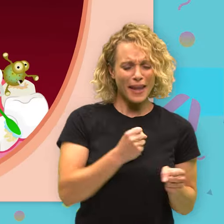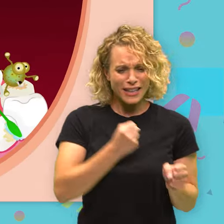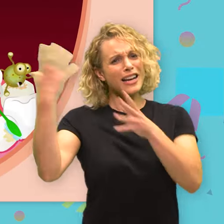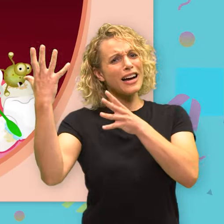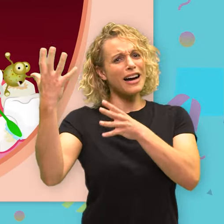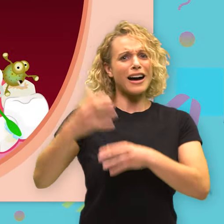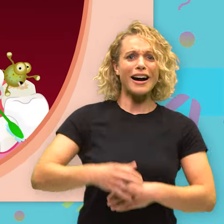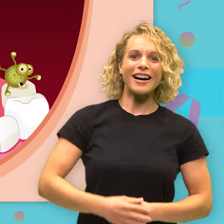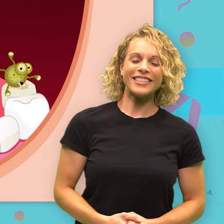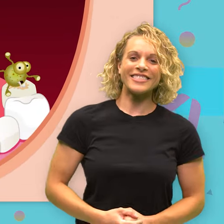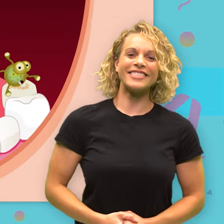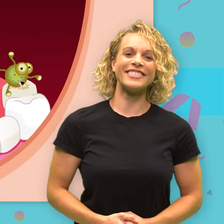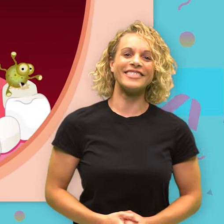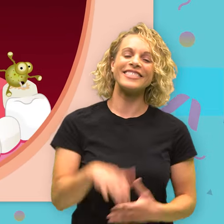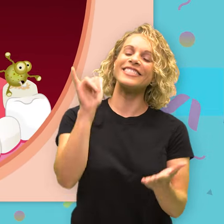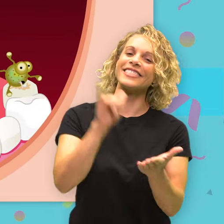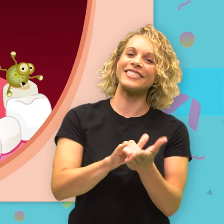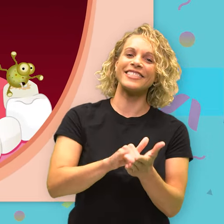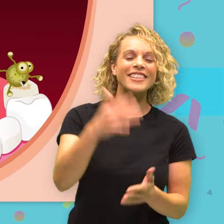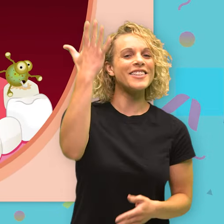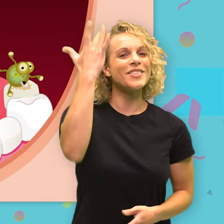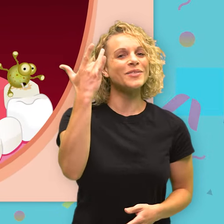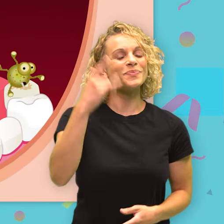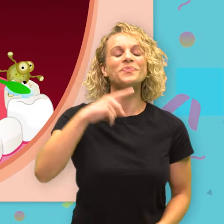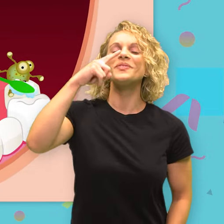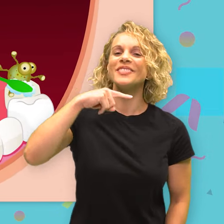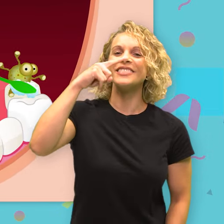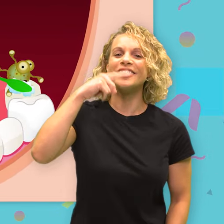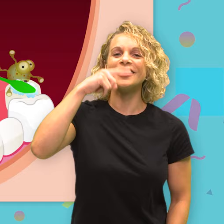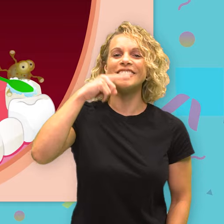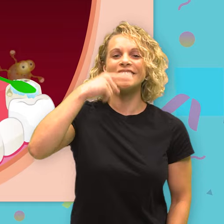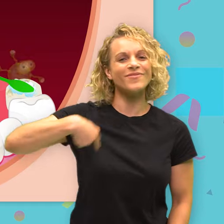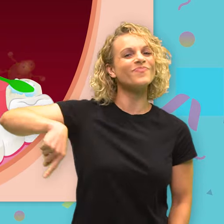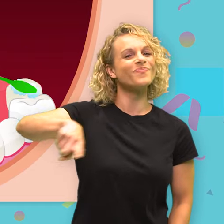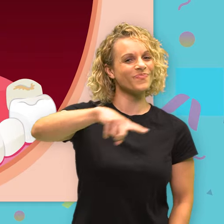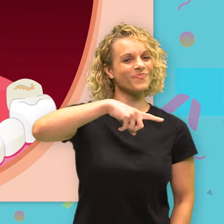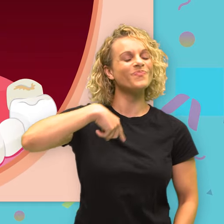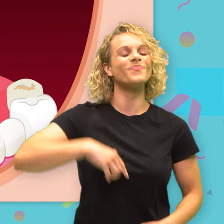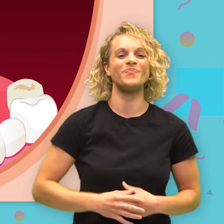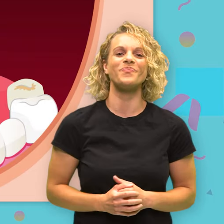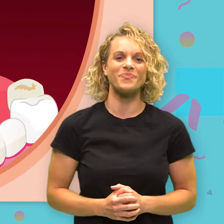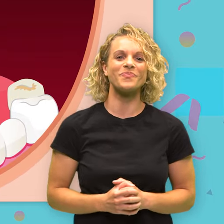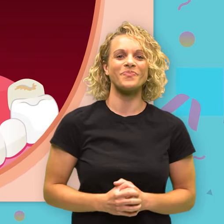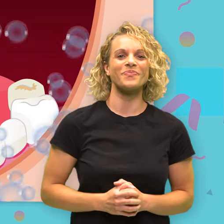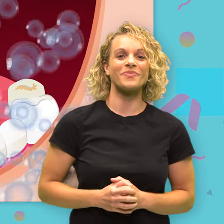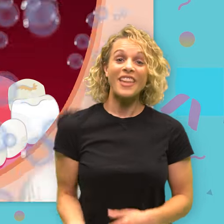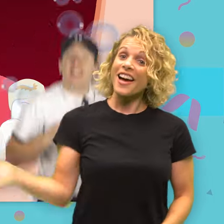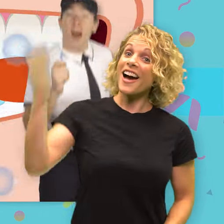get them out! And that's why we brush our teeth. Come